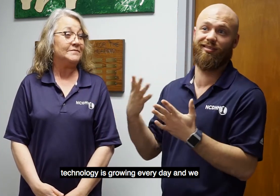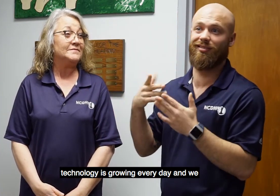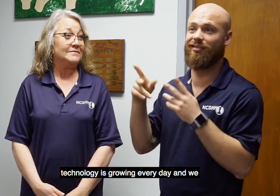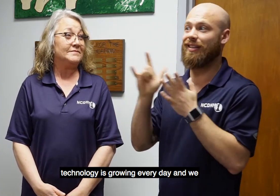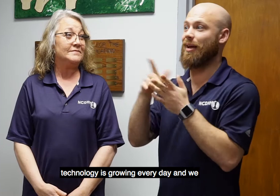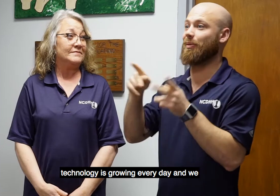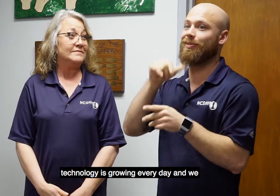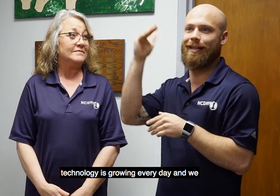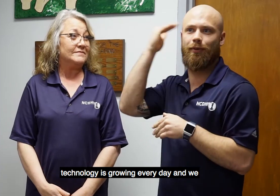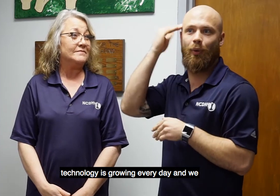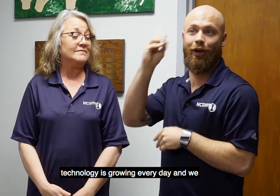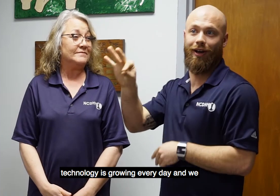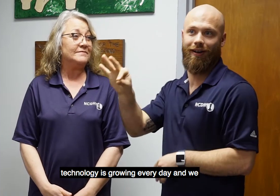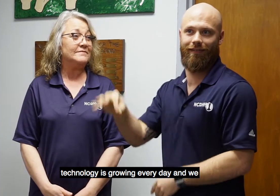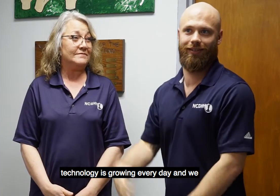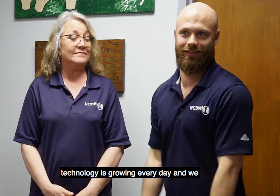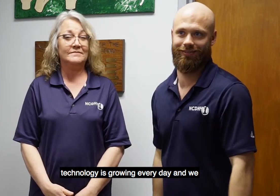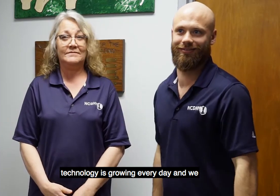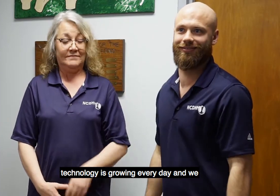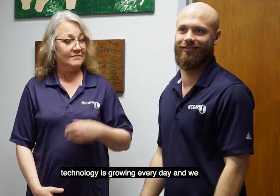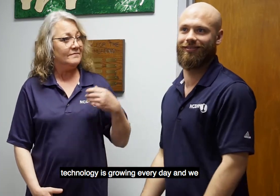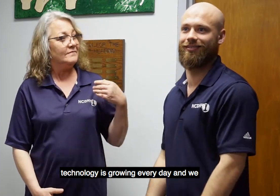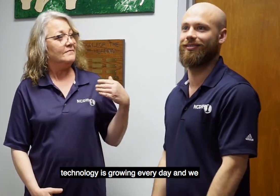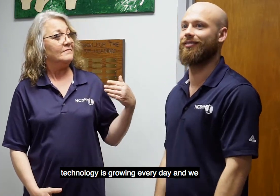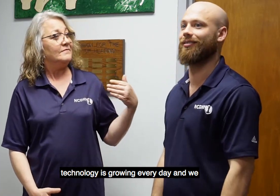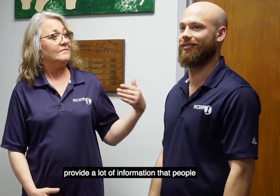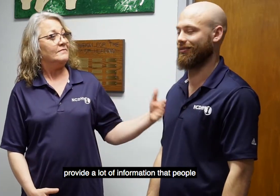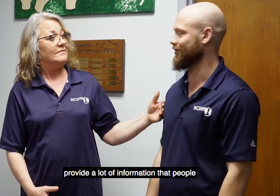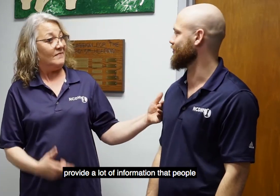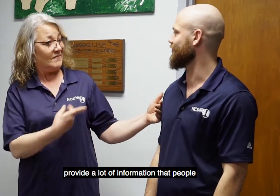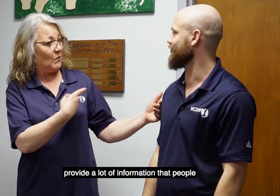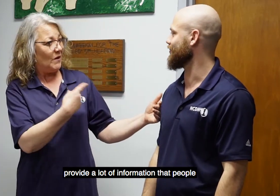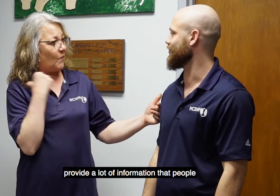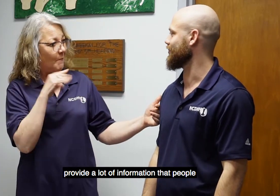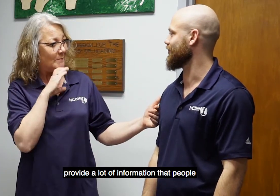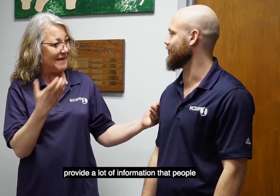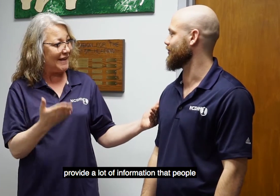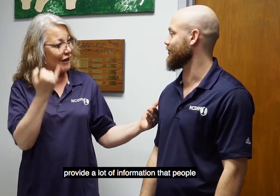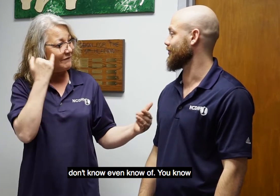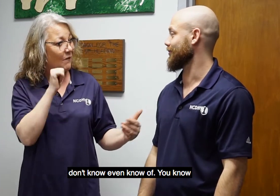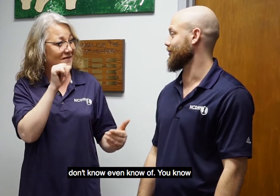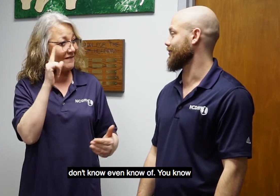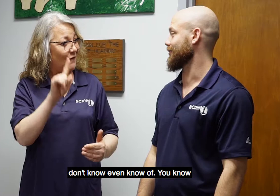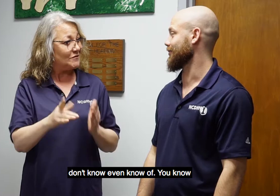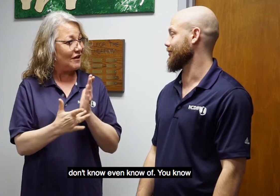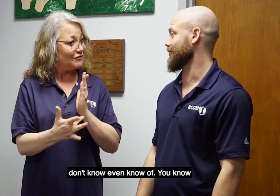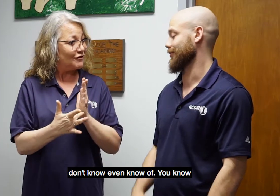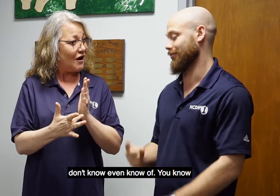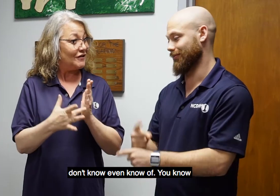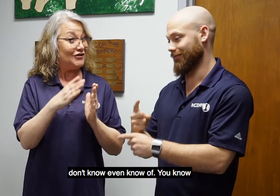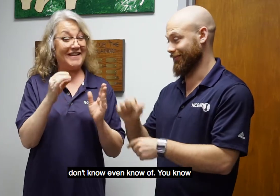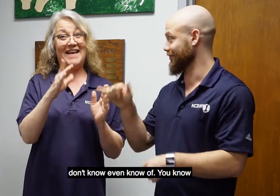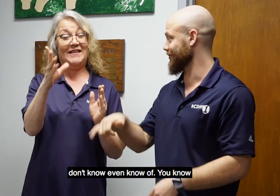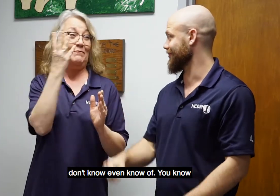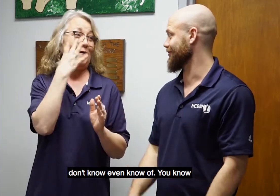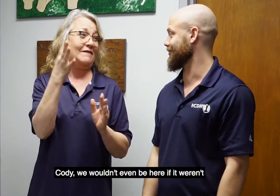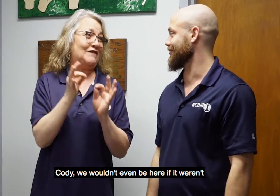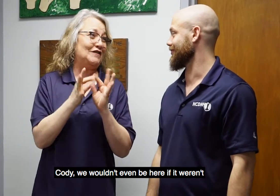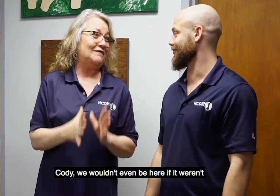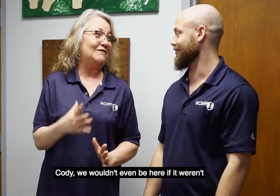growing every day and we provide a lot of information that people don't even know of. You know, Cody, we wouldn't even be